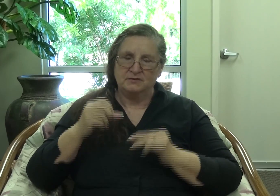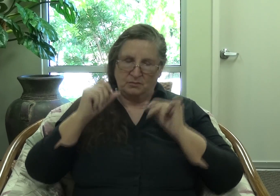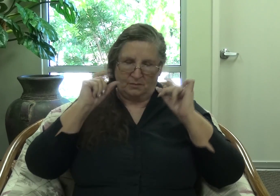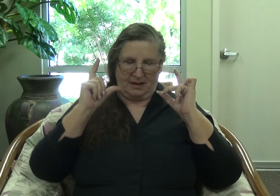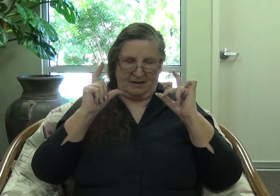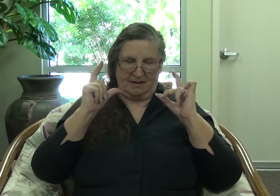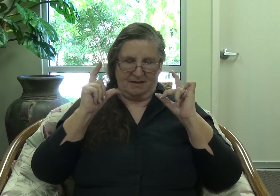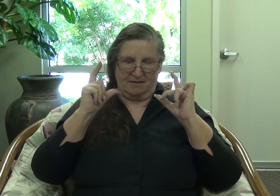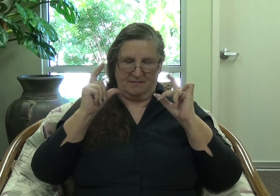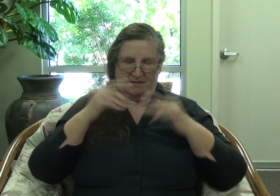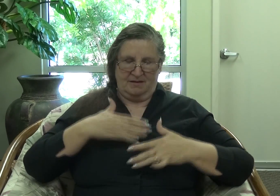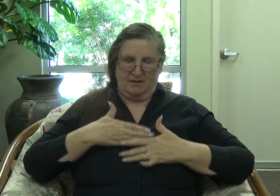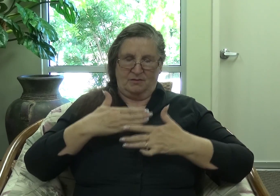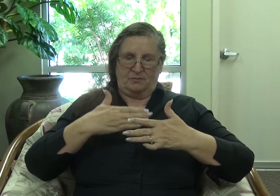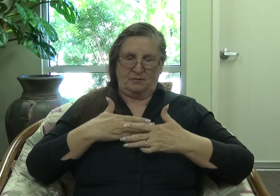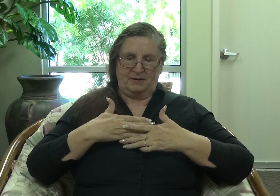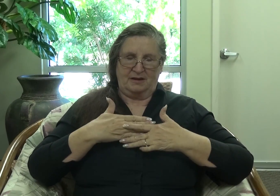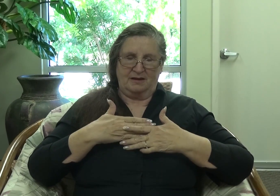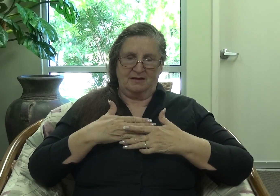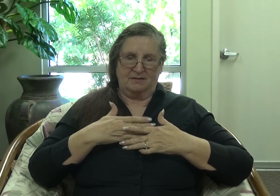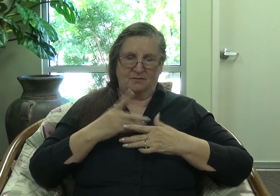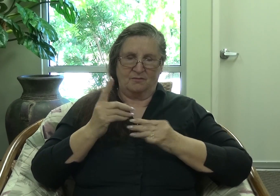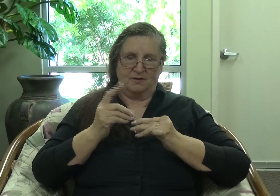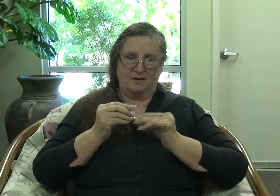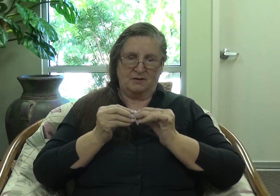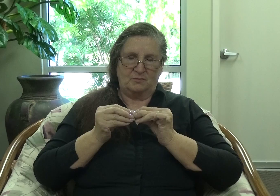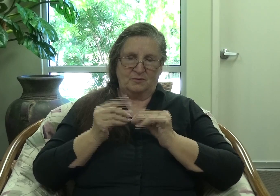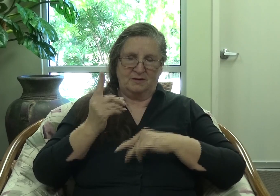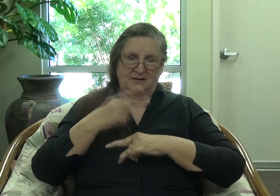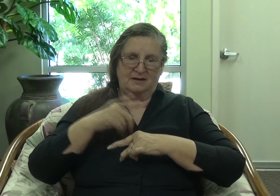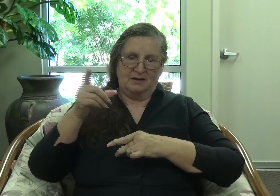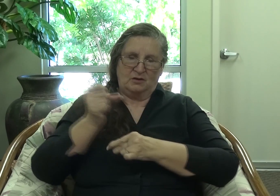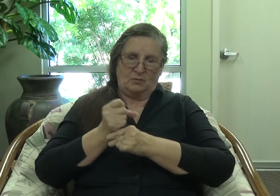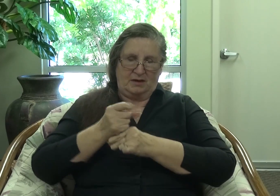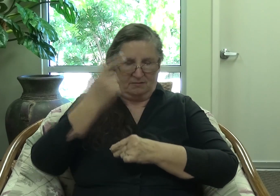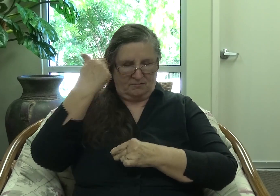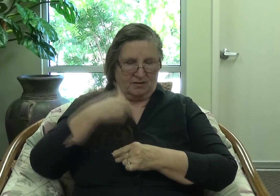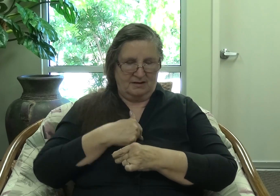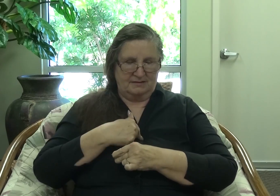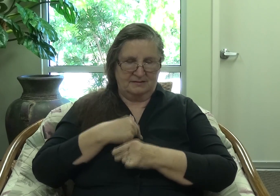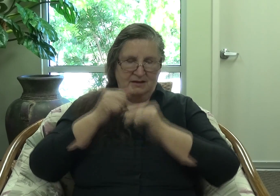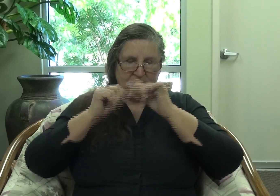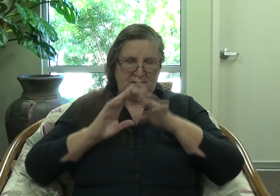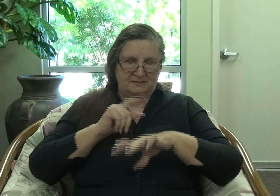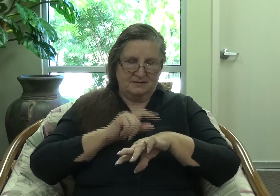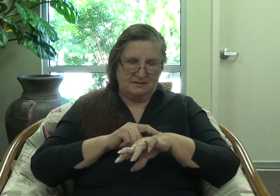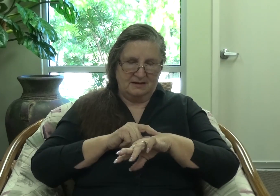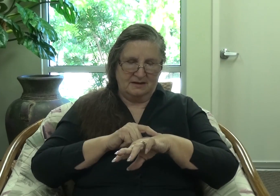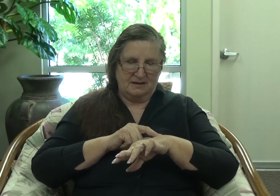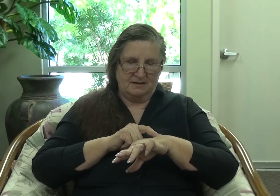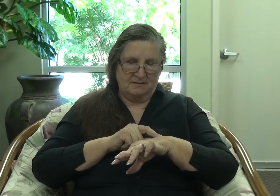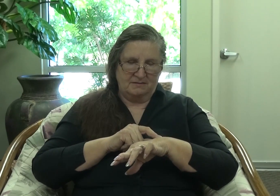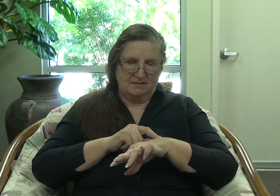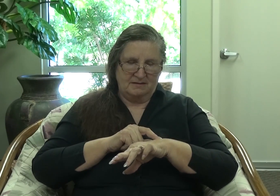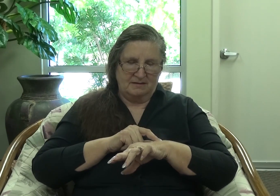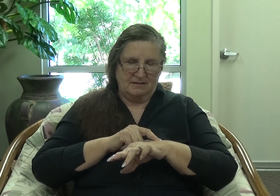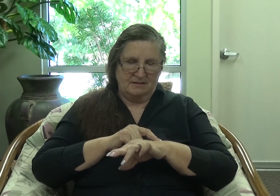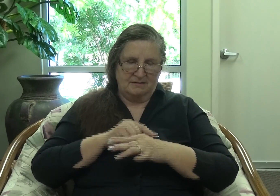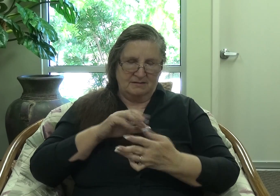to breathe in another day that you created for us, Lord. I ask that you bless this time that we are going to be spending together in your word, Lord,